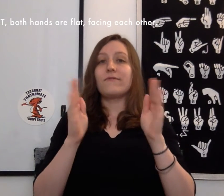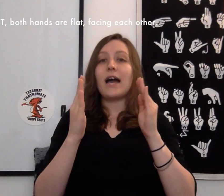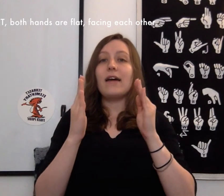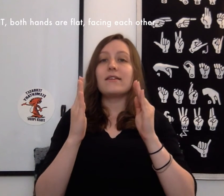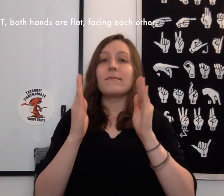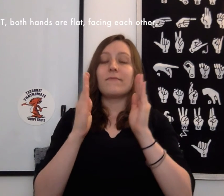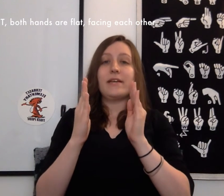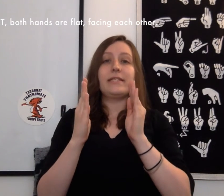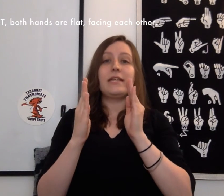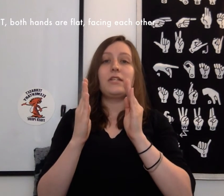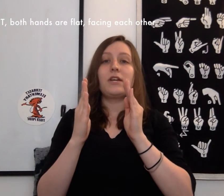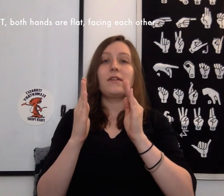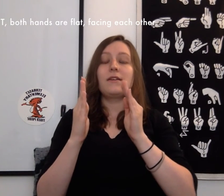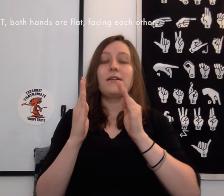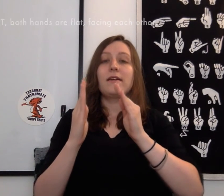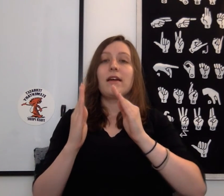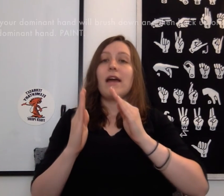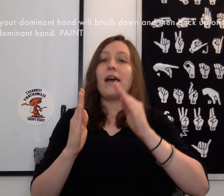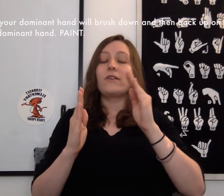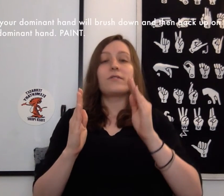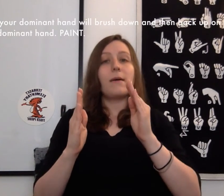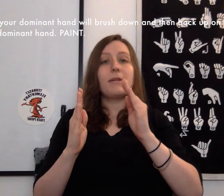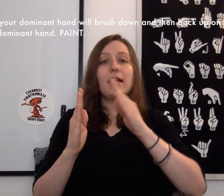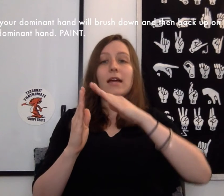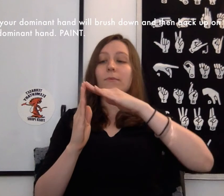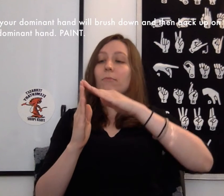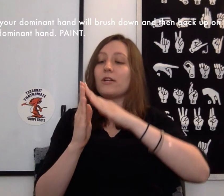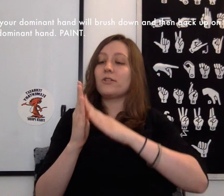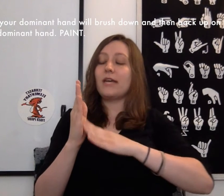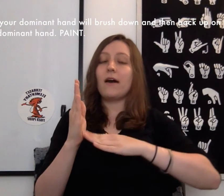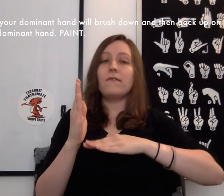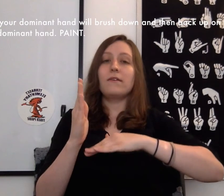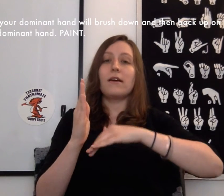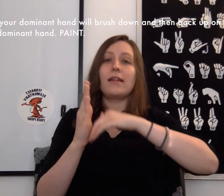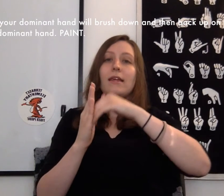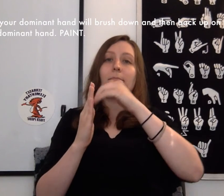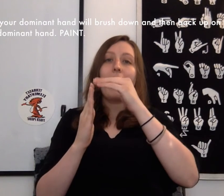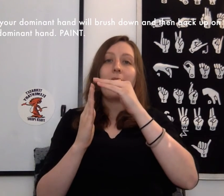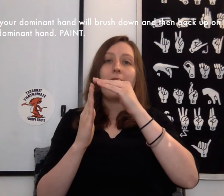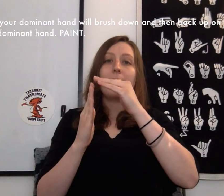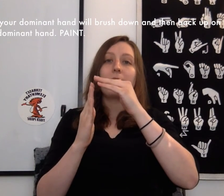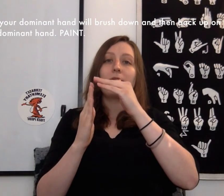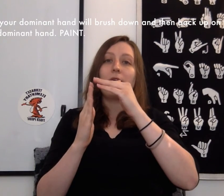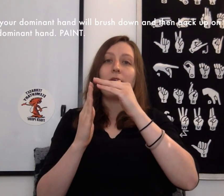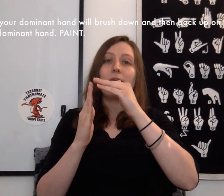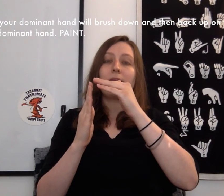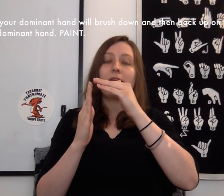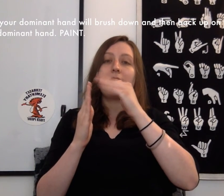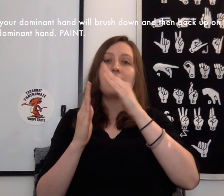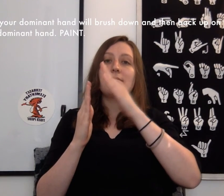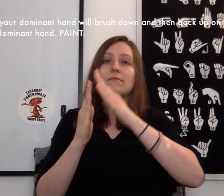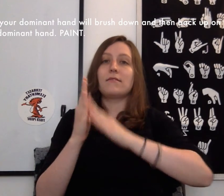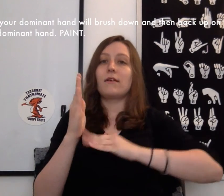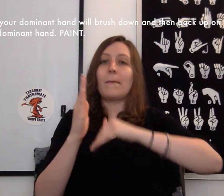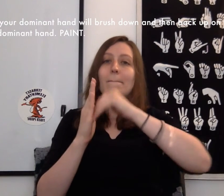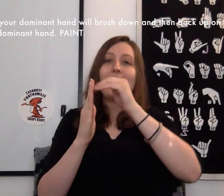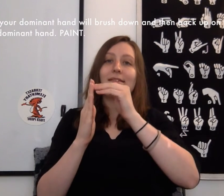flat, facing each other. And your dominant hand will brush down and then back up on your non-dominant hand. Paint.